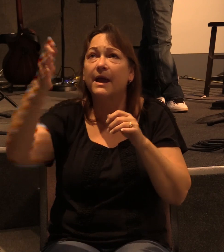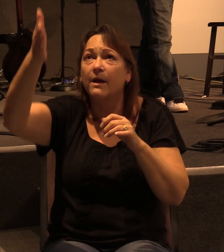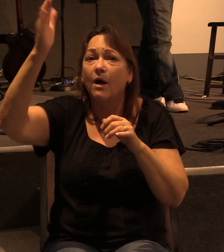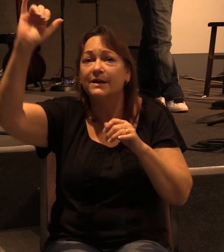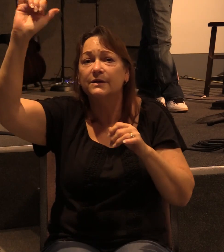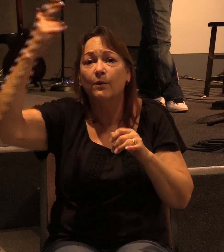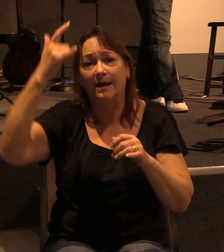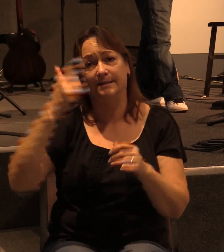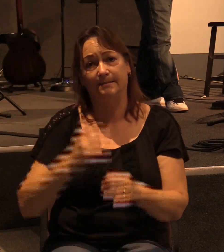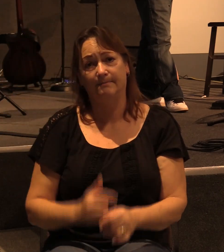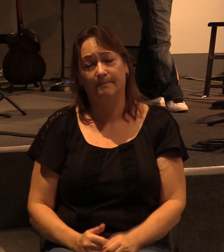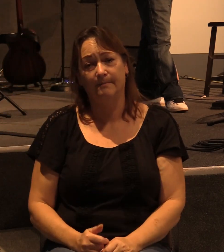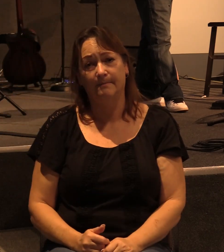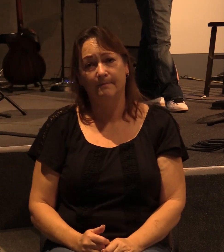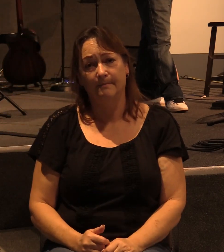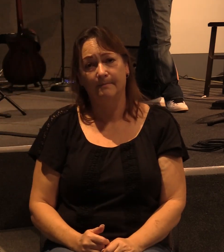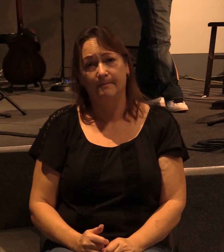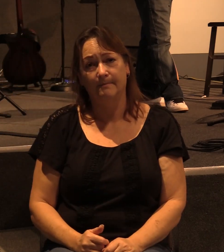God's grace.